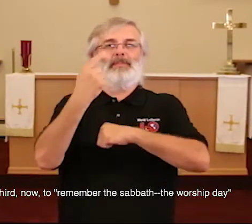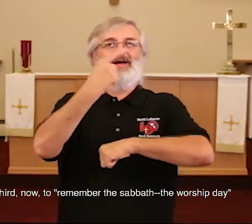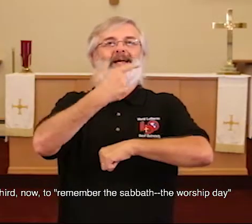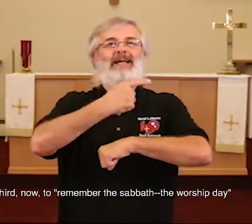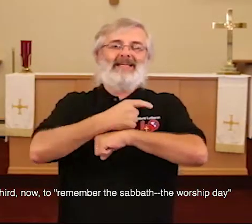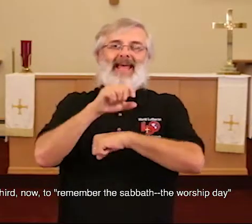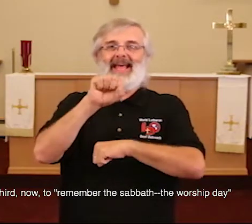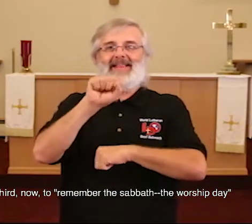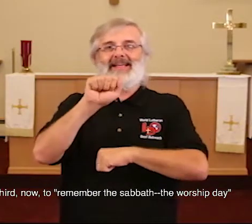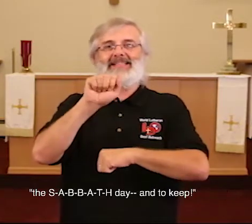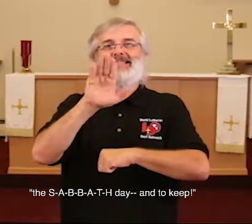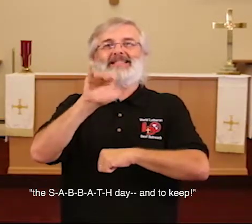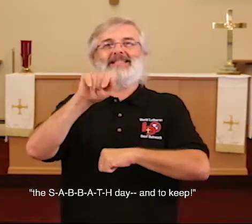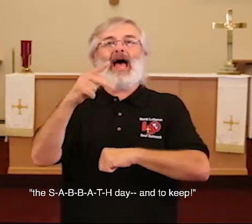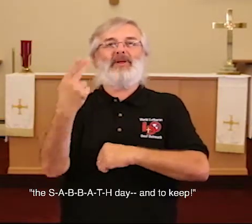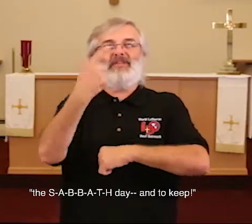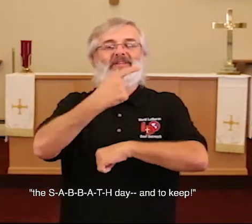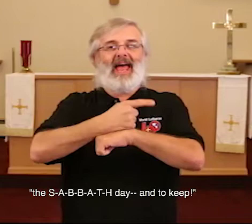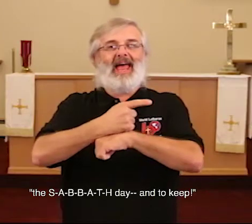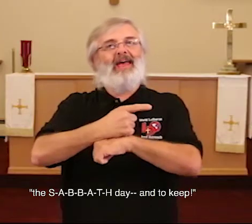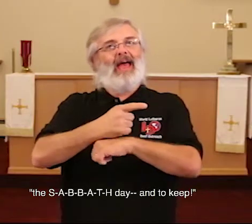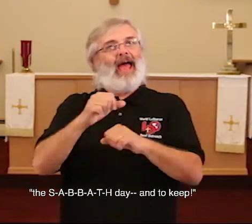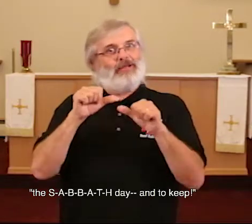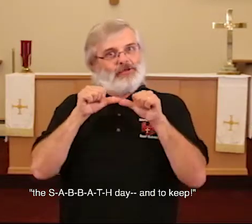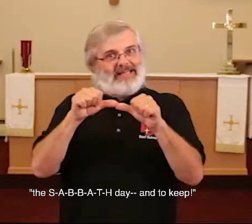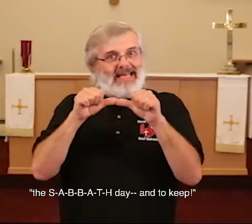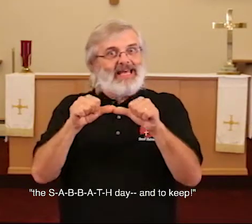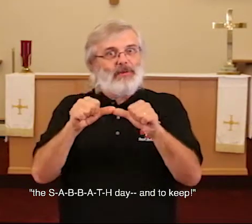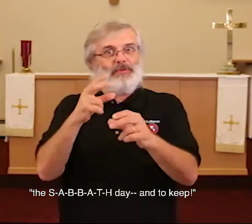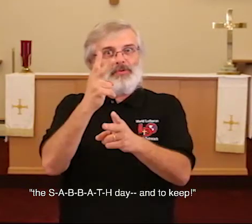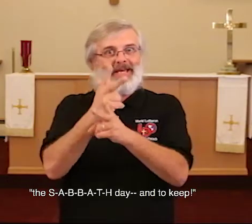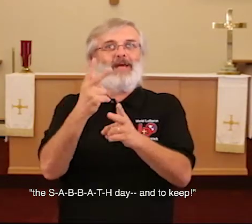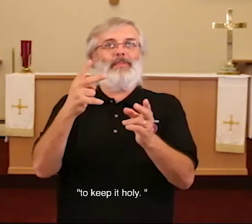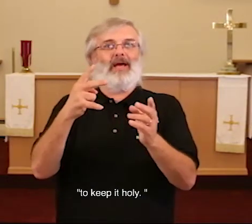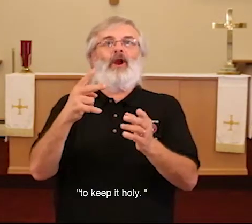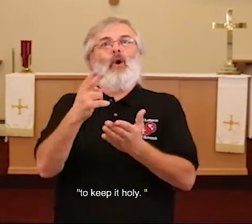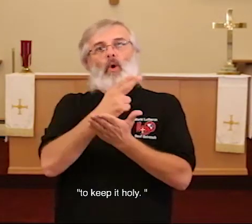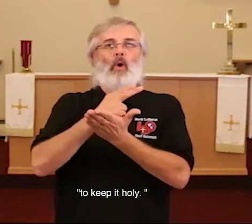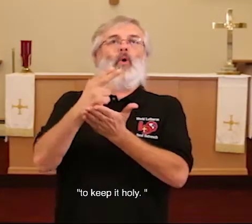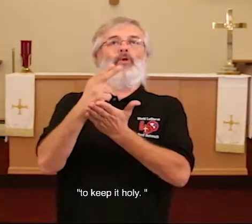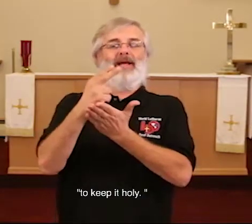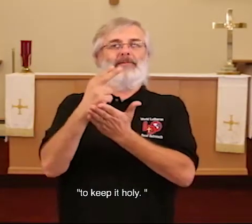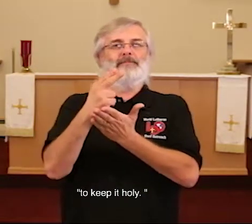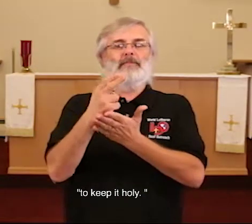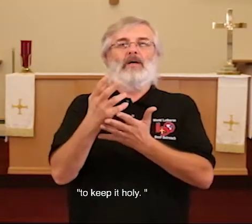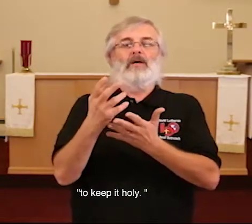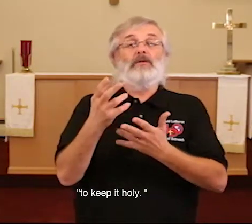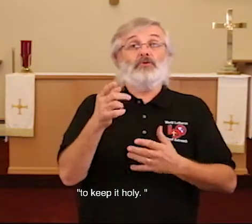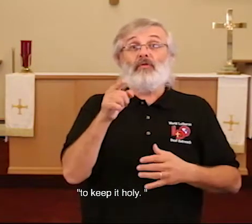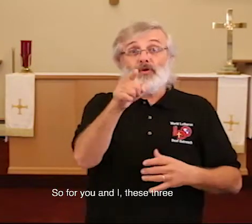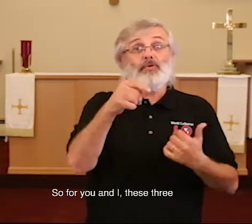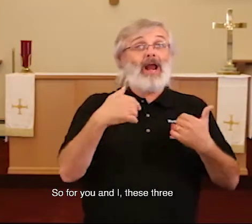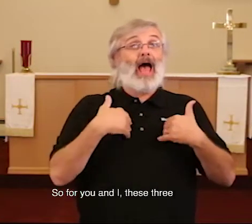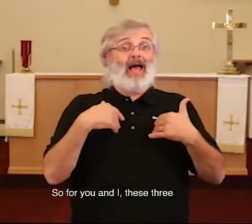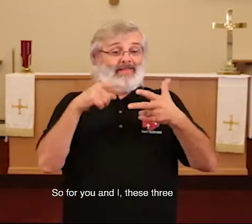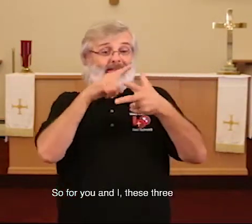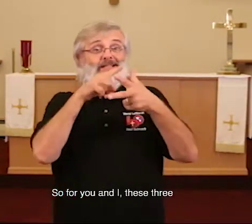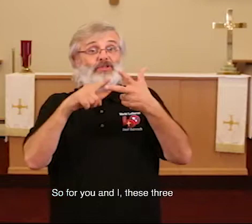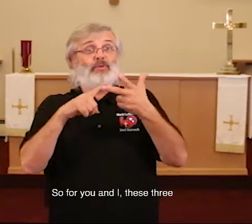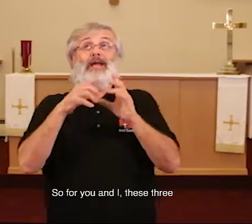day, the Sabbath day, and to keep, to keep it holy. So for you and I, these three,